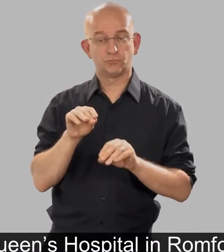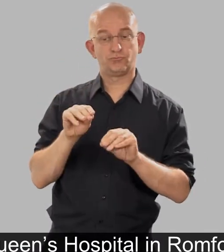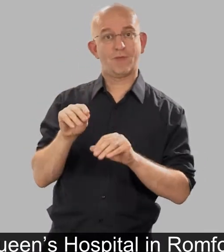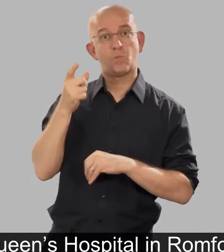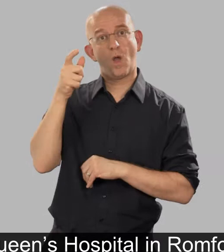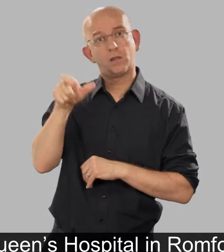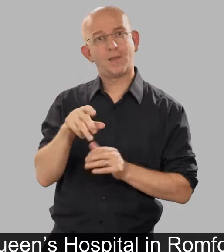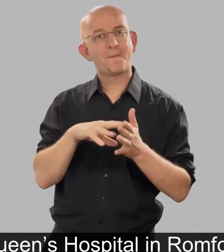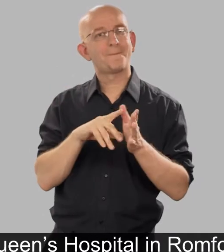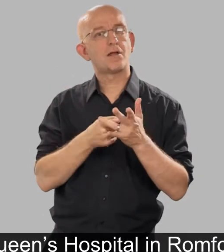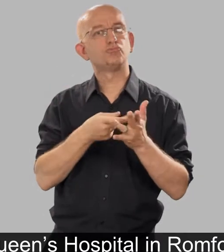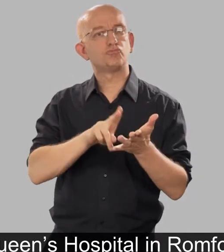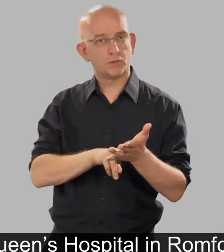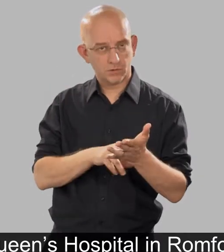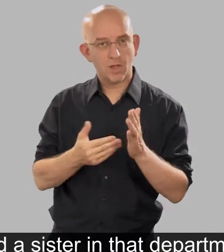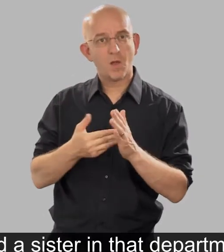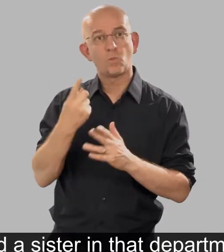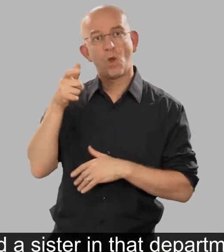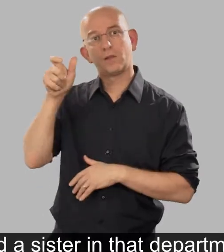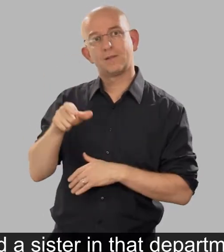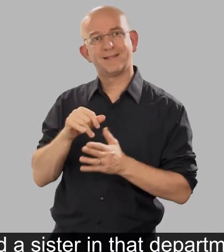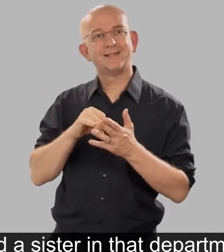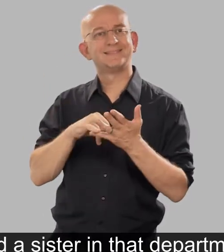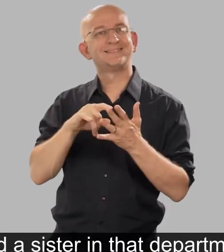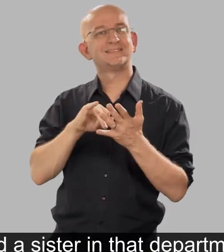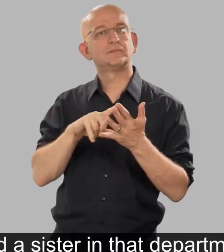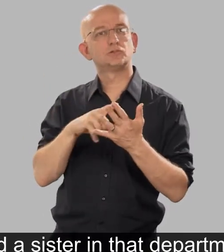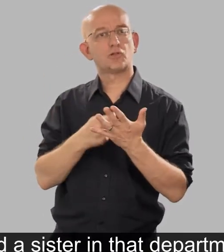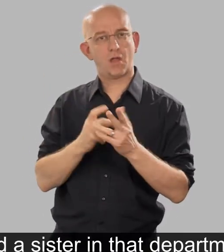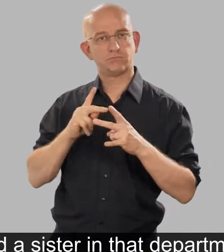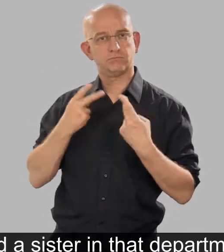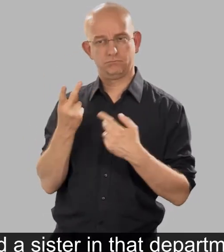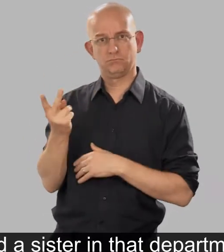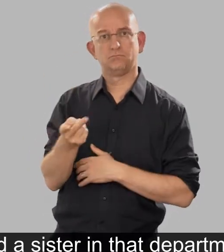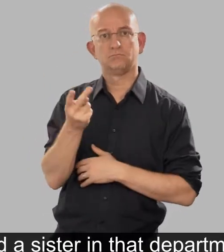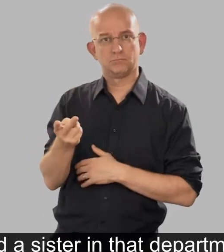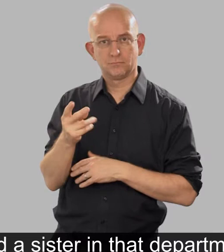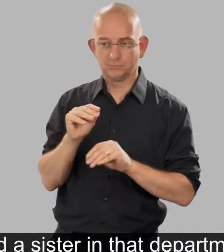trained one matron and a sister in that department to BSL level 2.